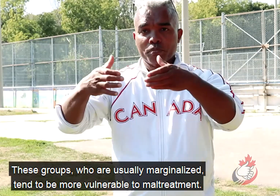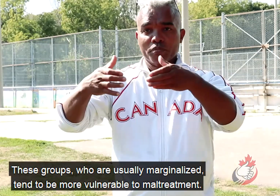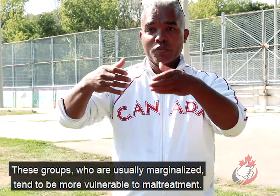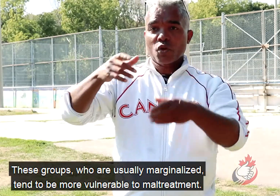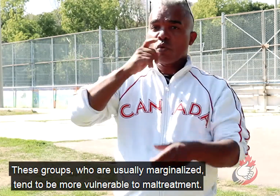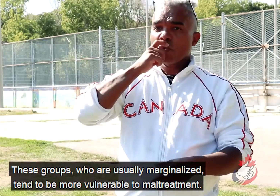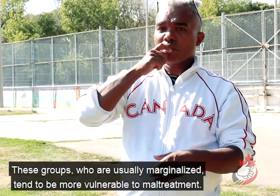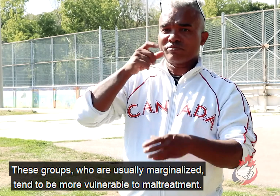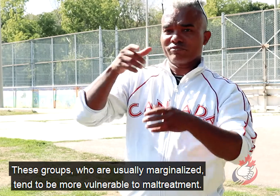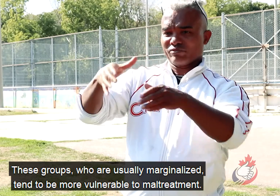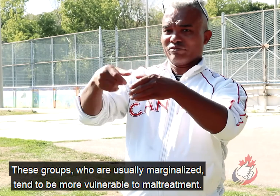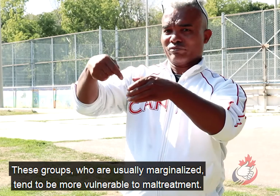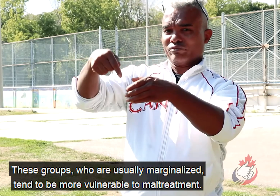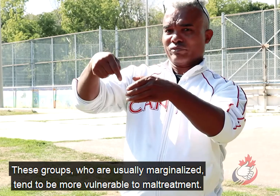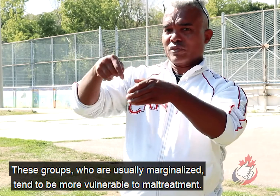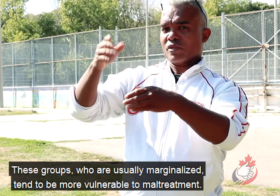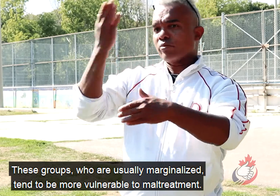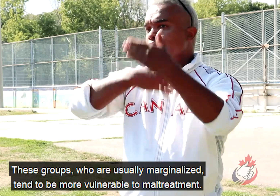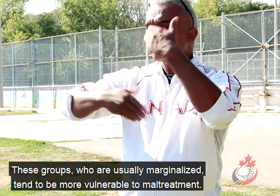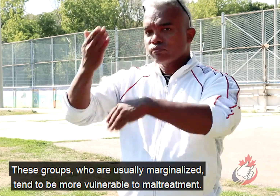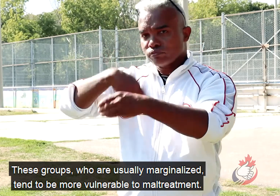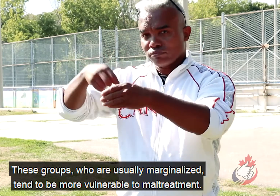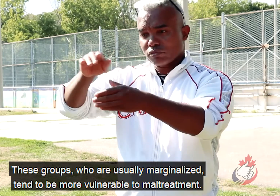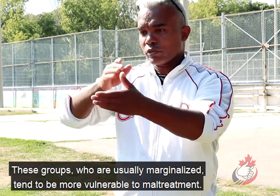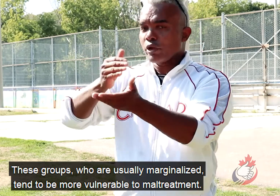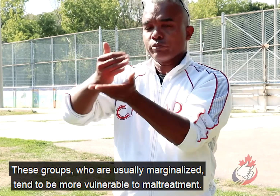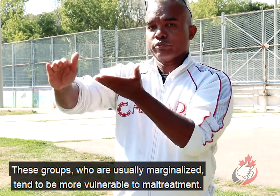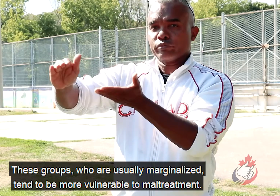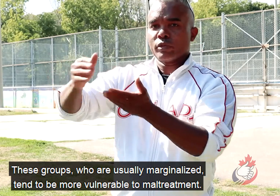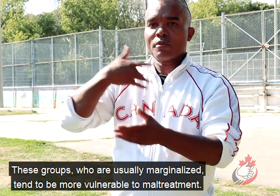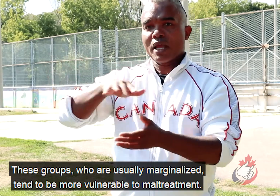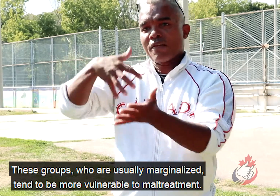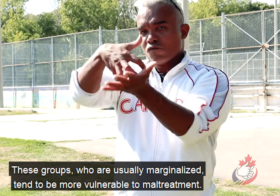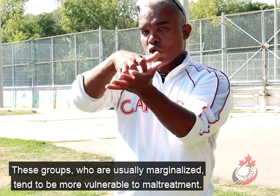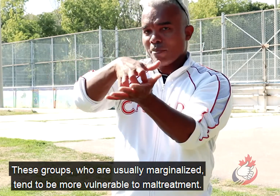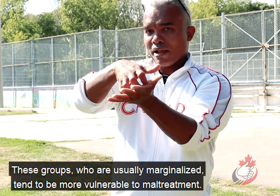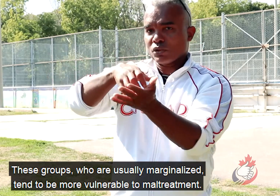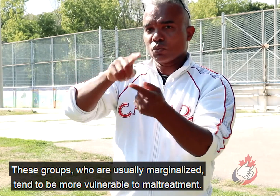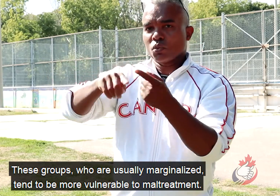These groups, who are usually marginalized, tend to be more vulnerable to maltreatment.